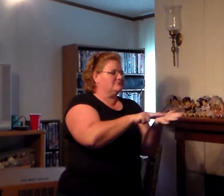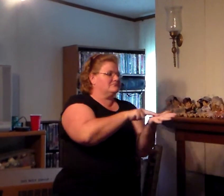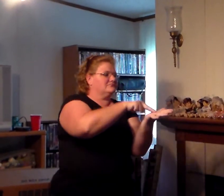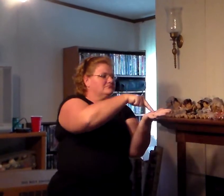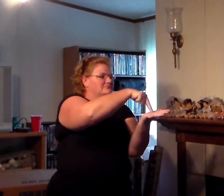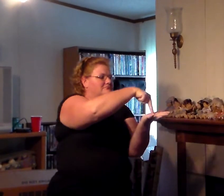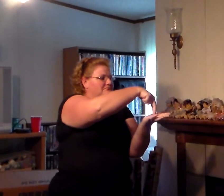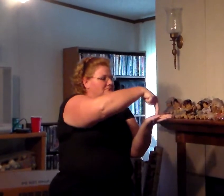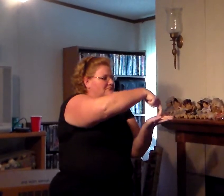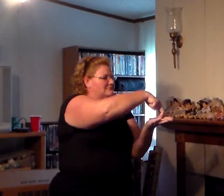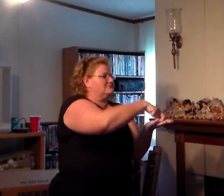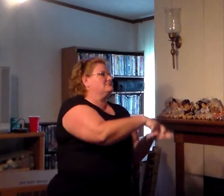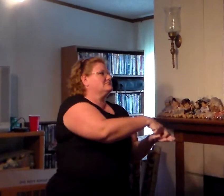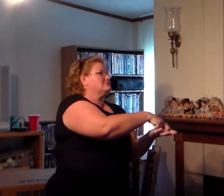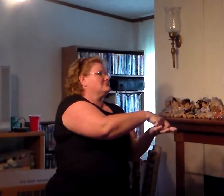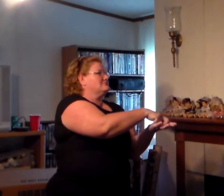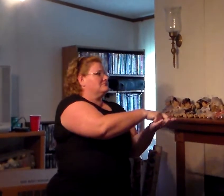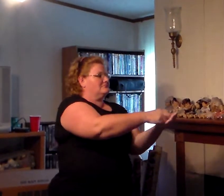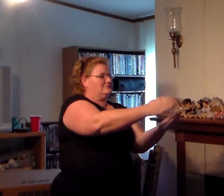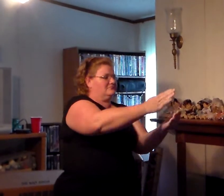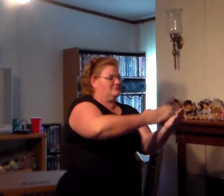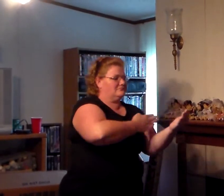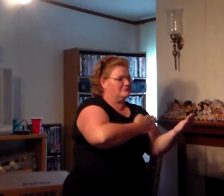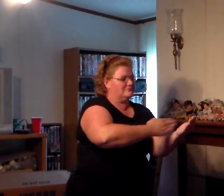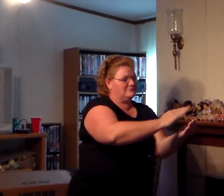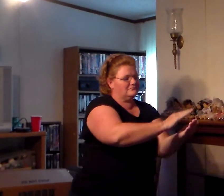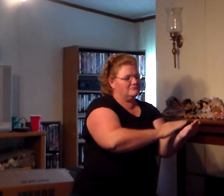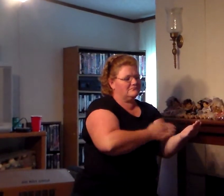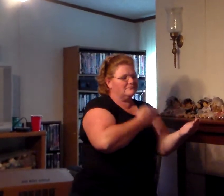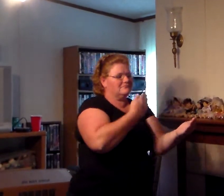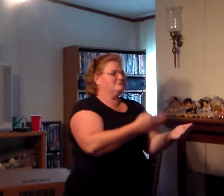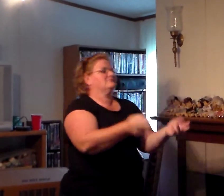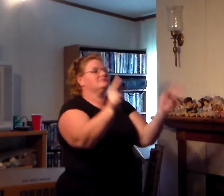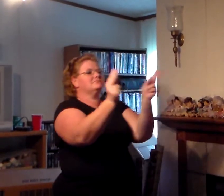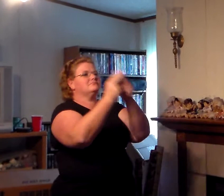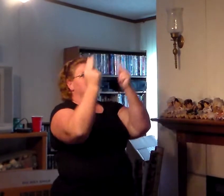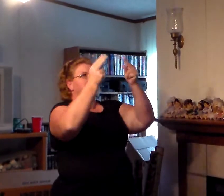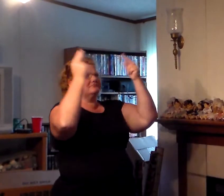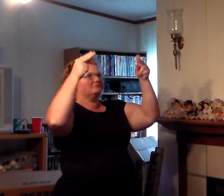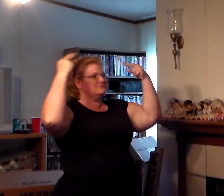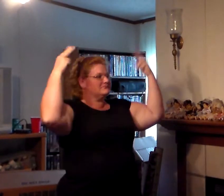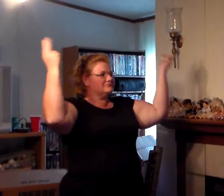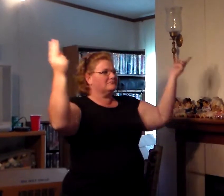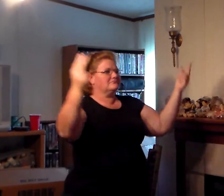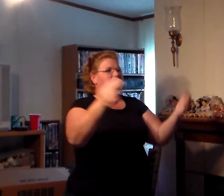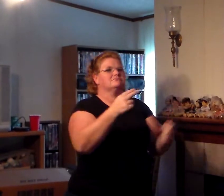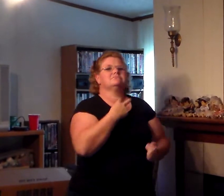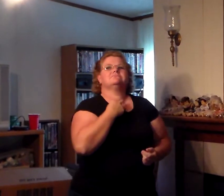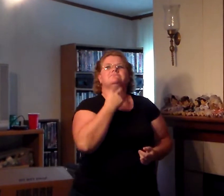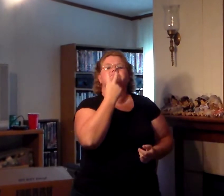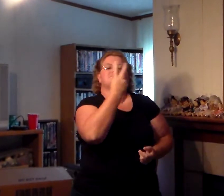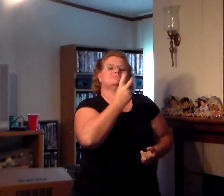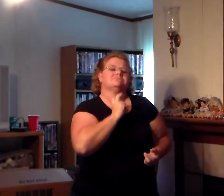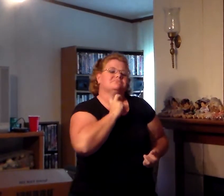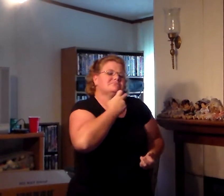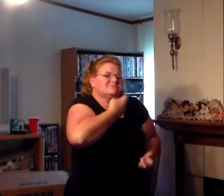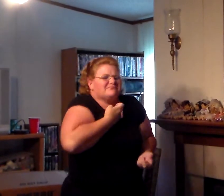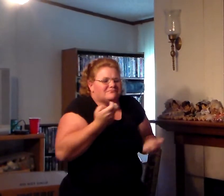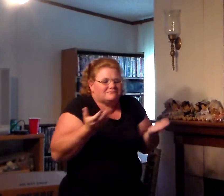knees will I fall? Will I sing hallelujah? Will I be able to speak at all?